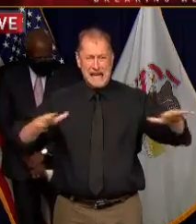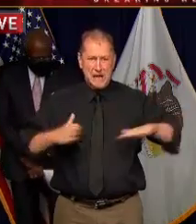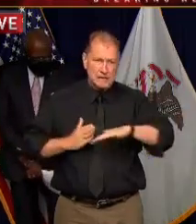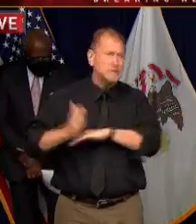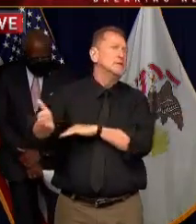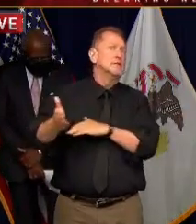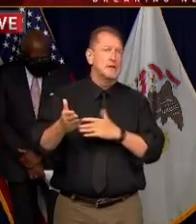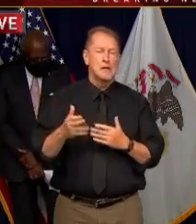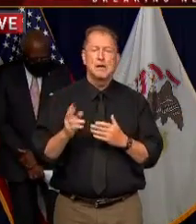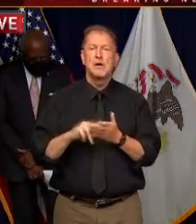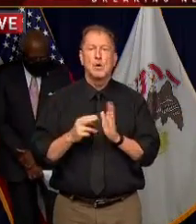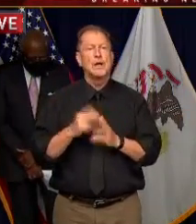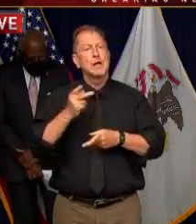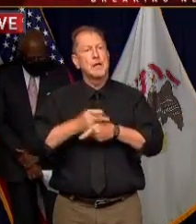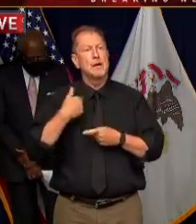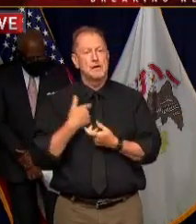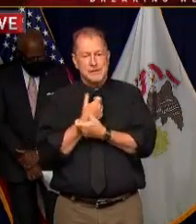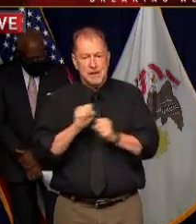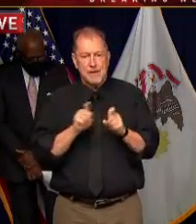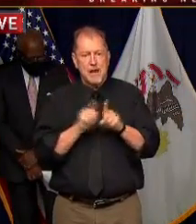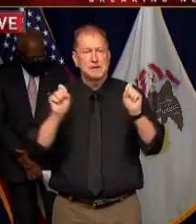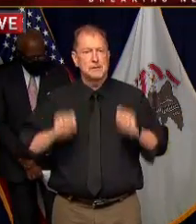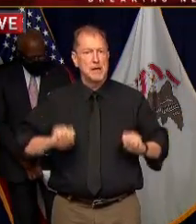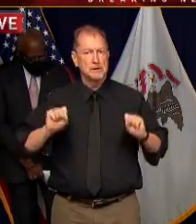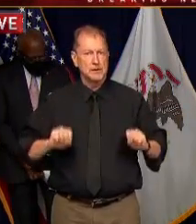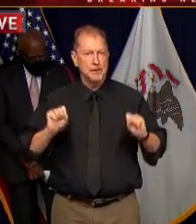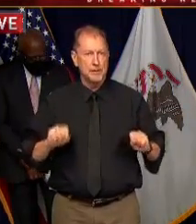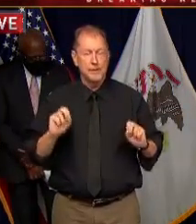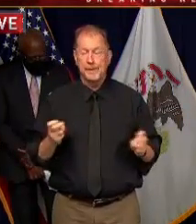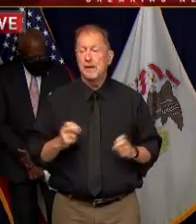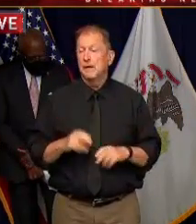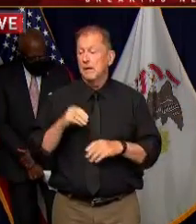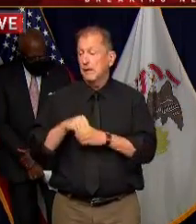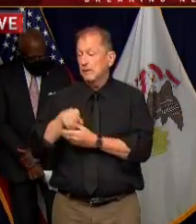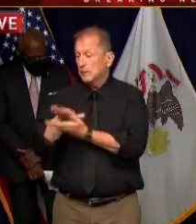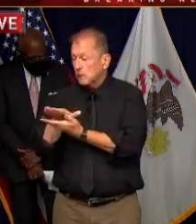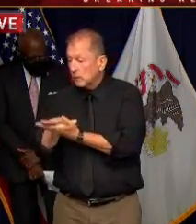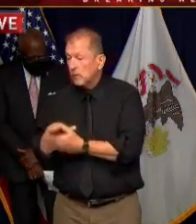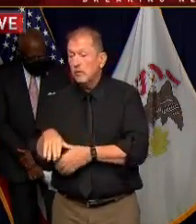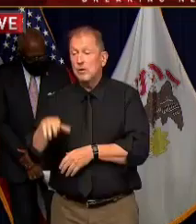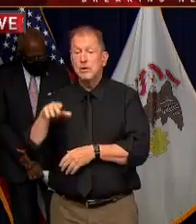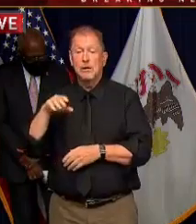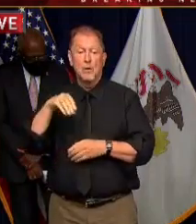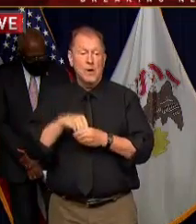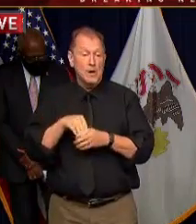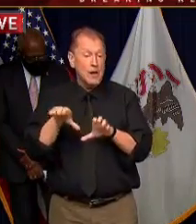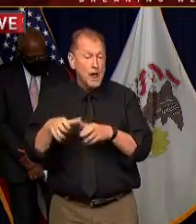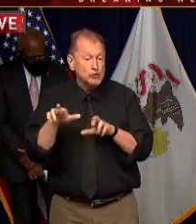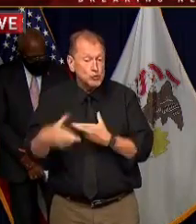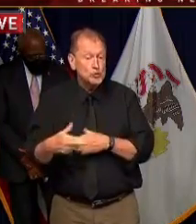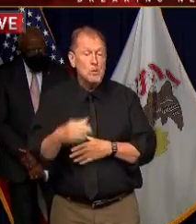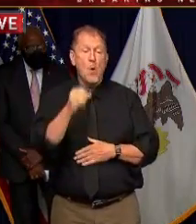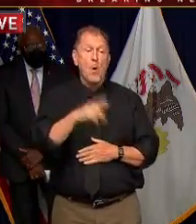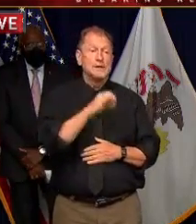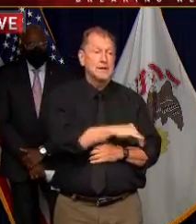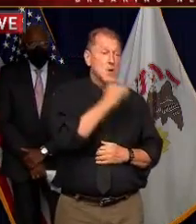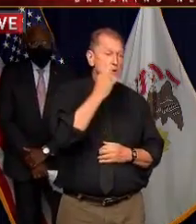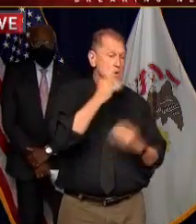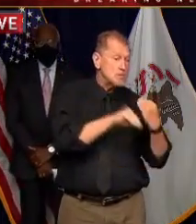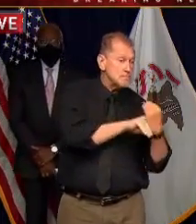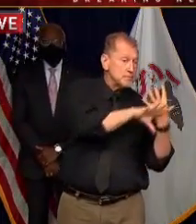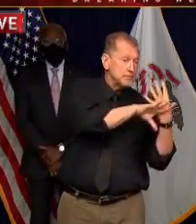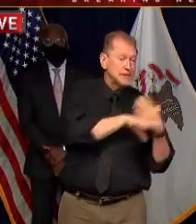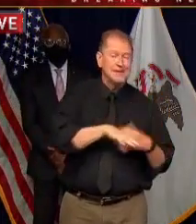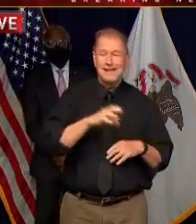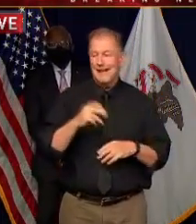low-risk situation between being in school in a classroom or school on zoom and potentially life or